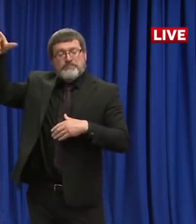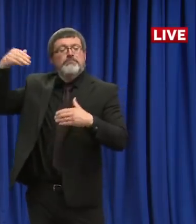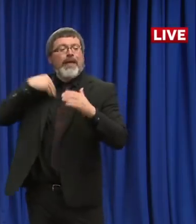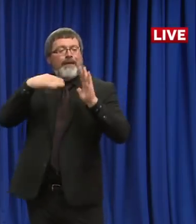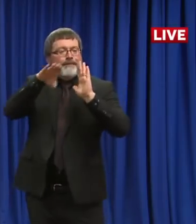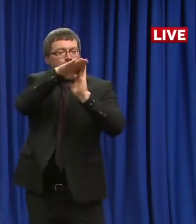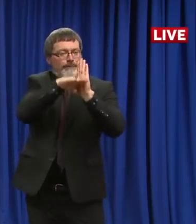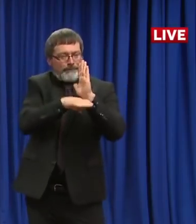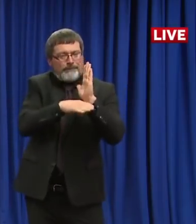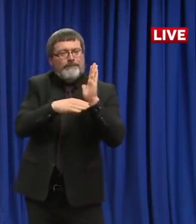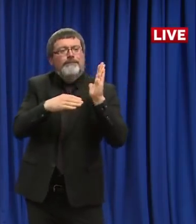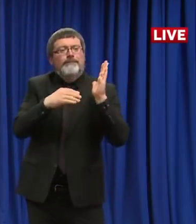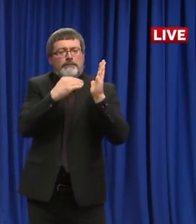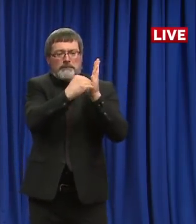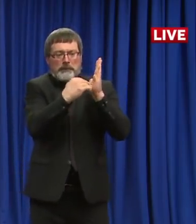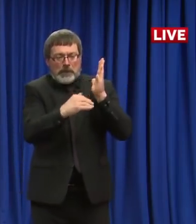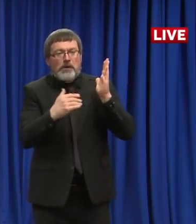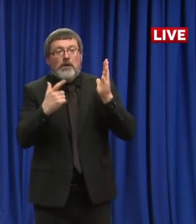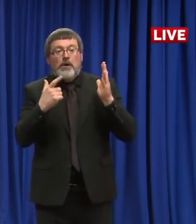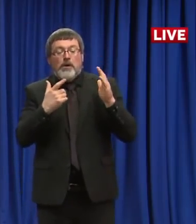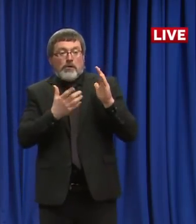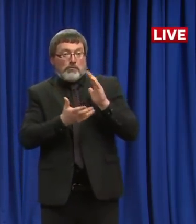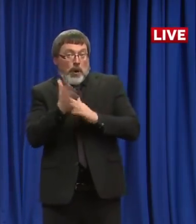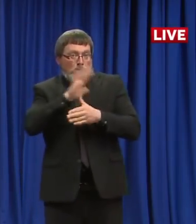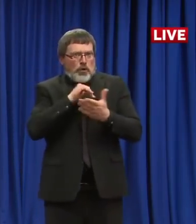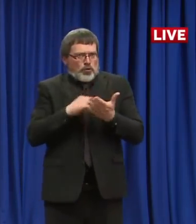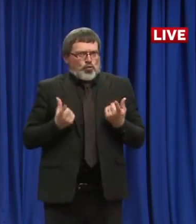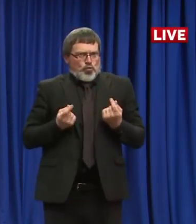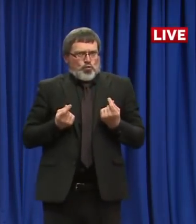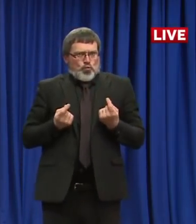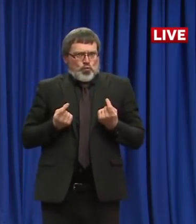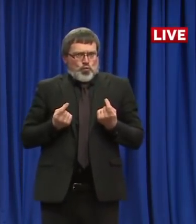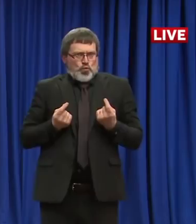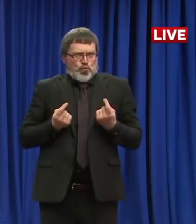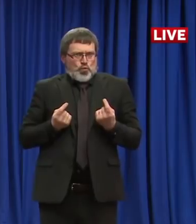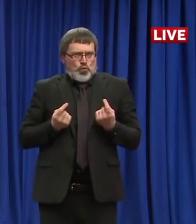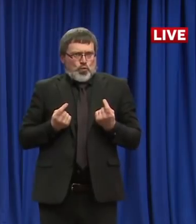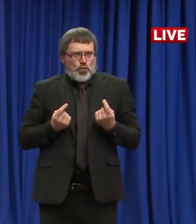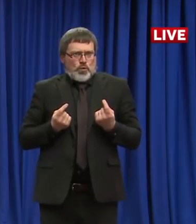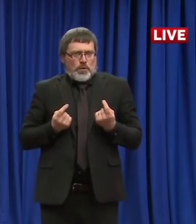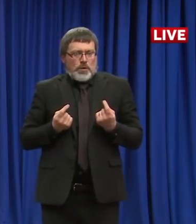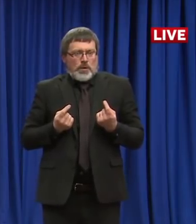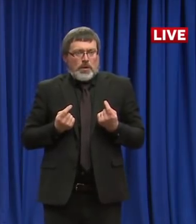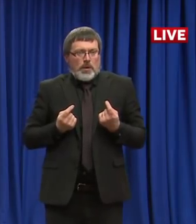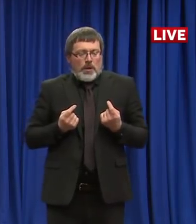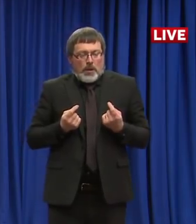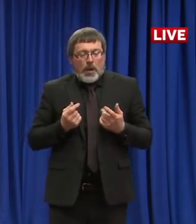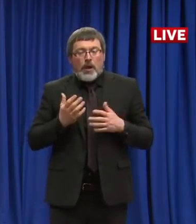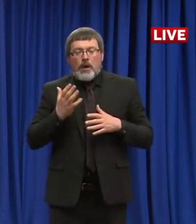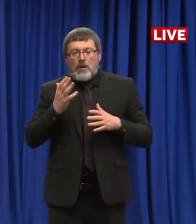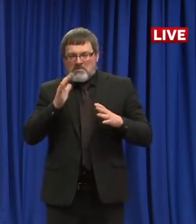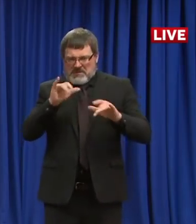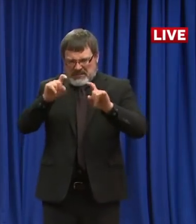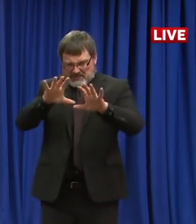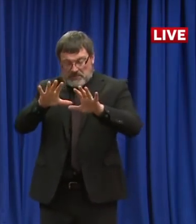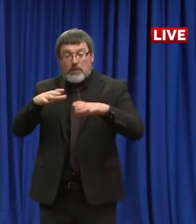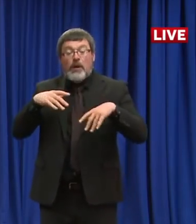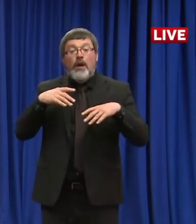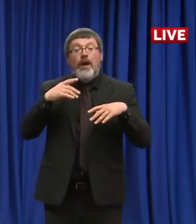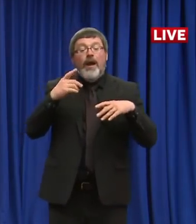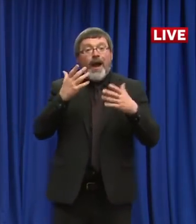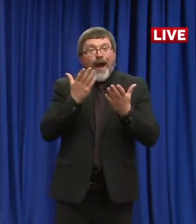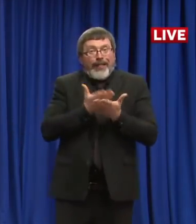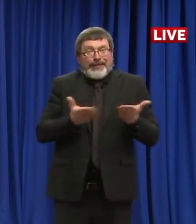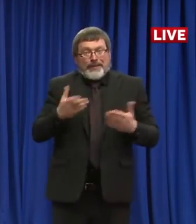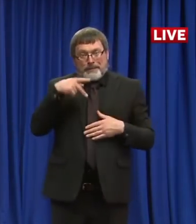with PPE conserving methods. But I think one of our goals has been to also make